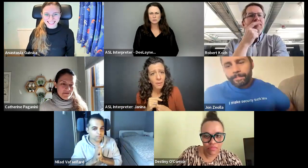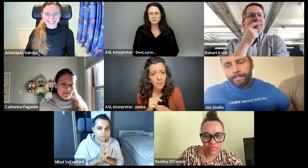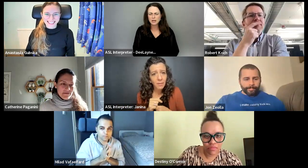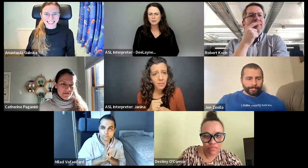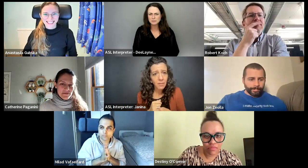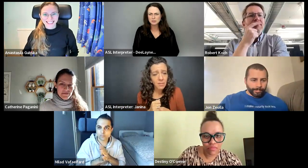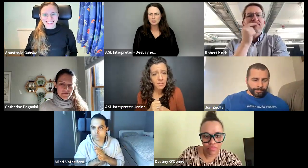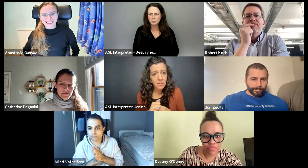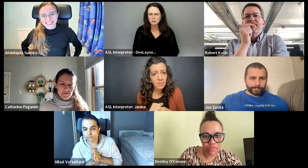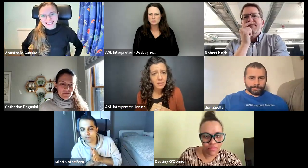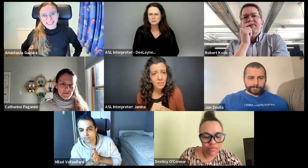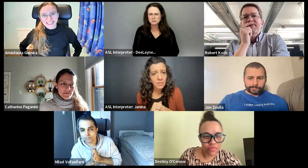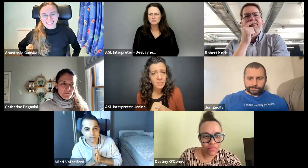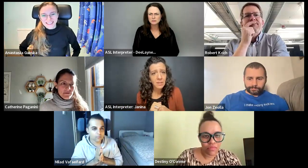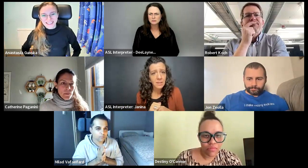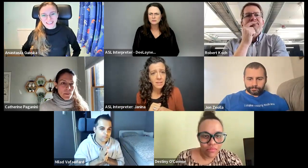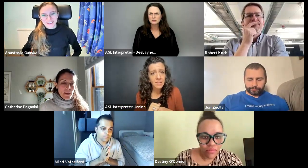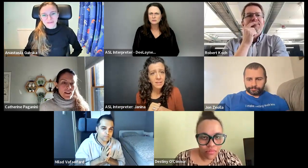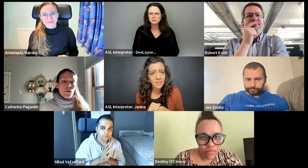what's the, what's the topic? I'm sorry. What post?